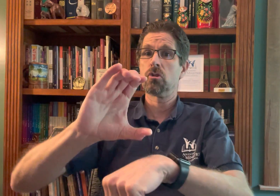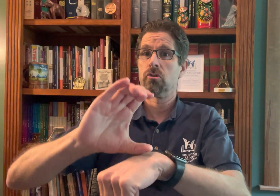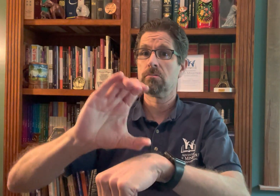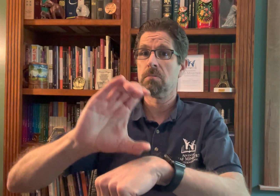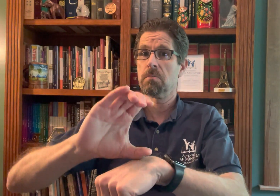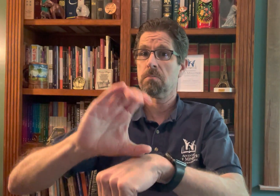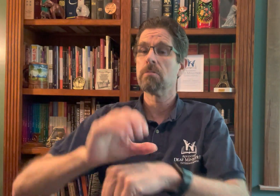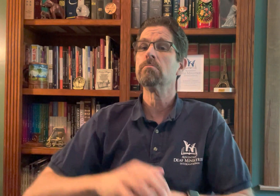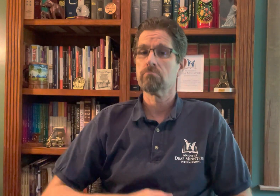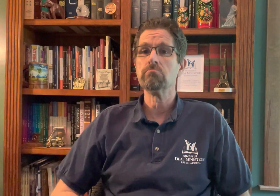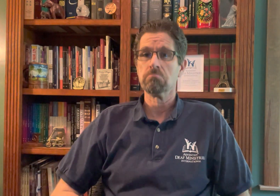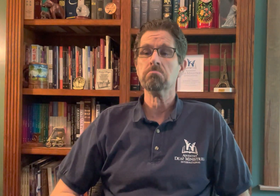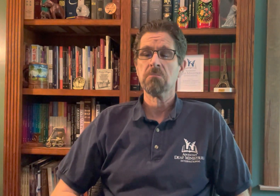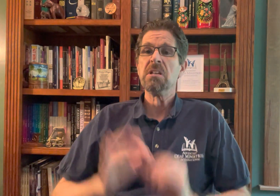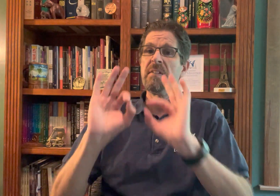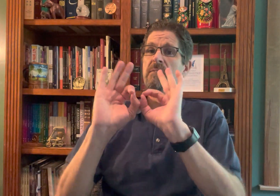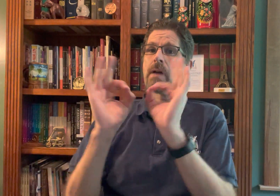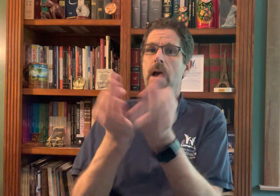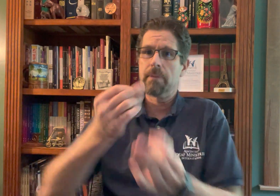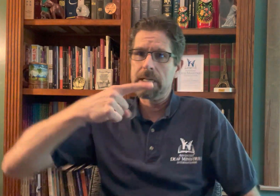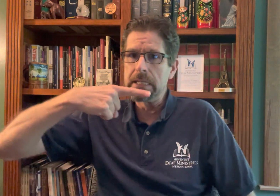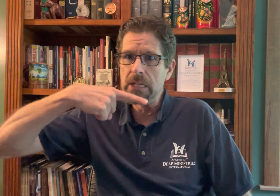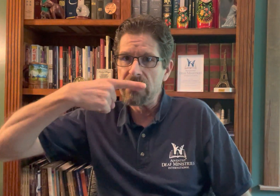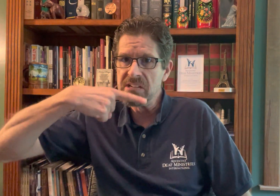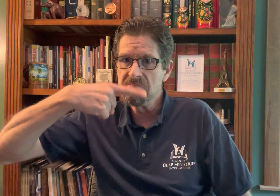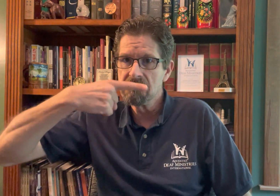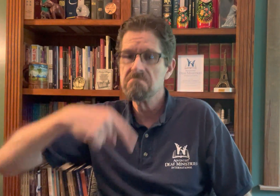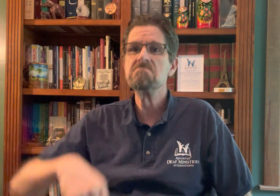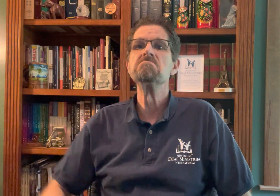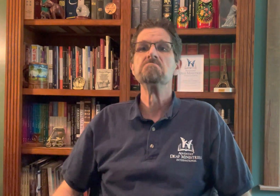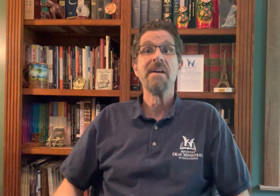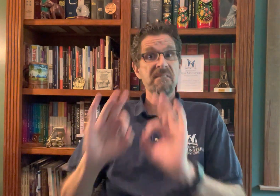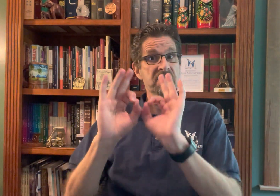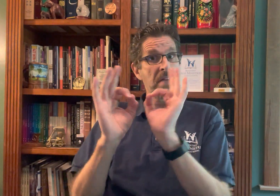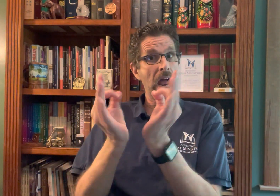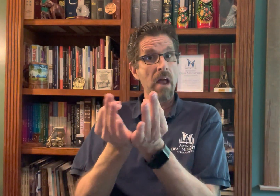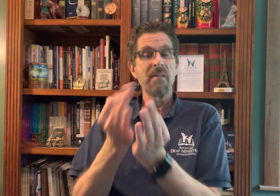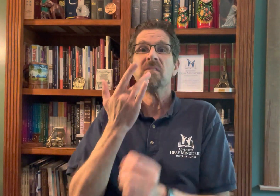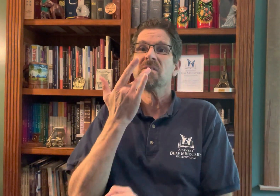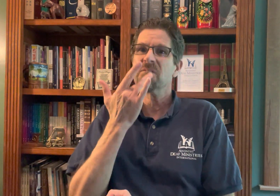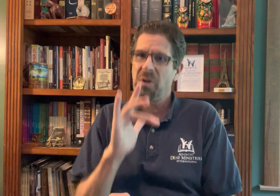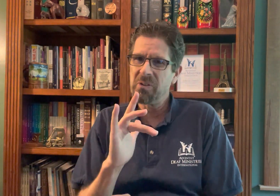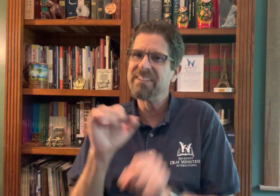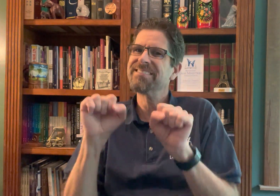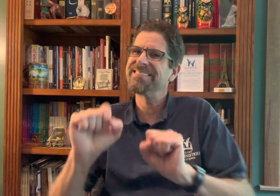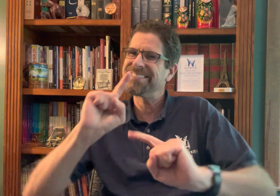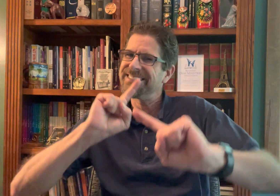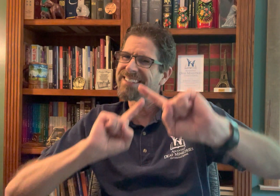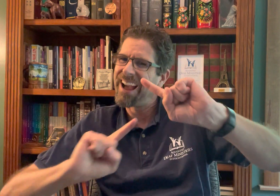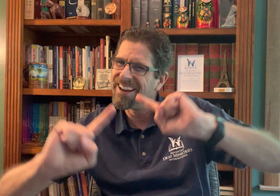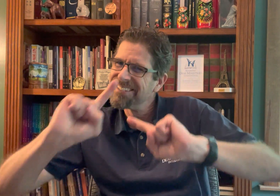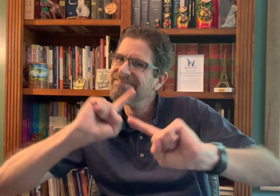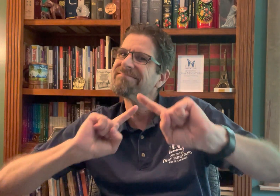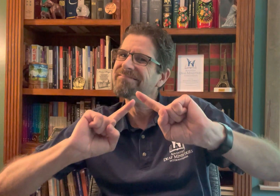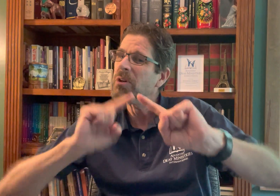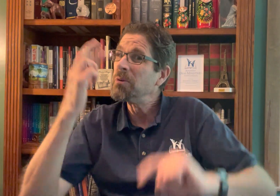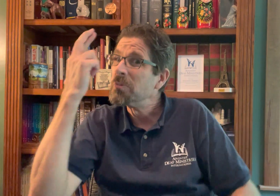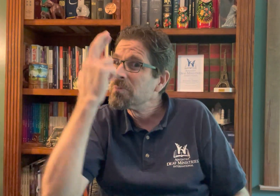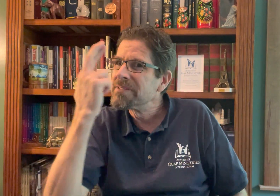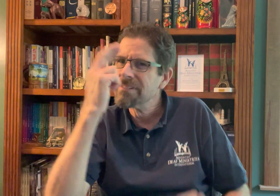who grew up in an Adventist church. His family was hearing. And fortunately, they learned